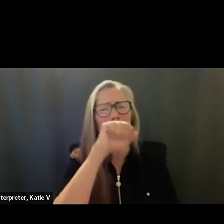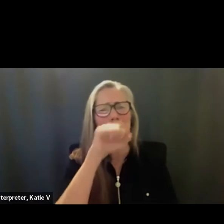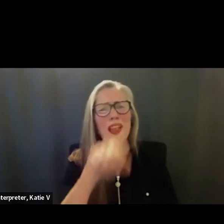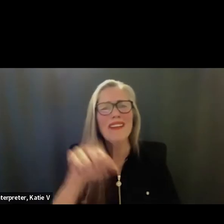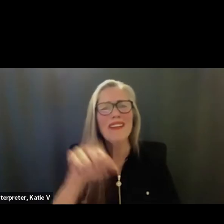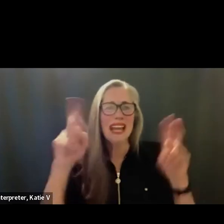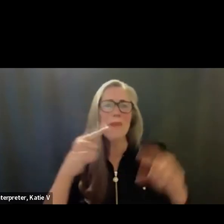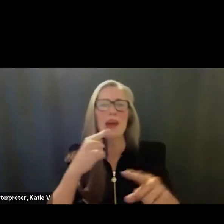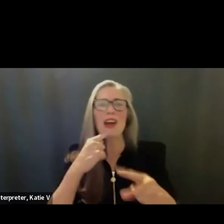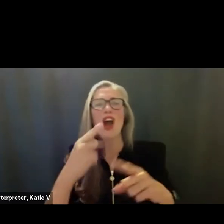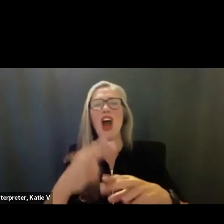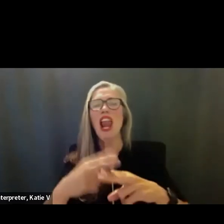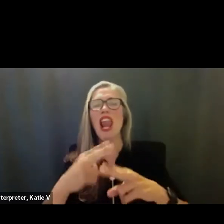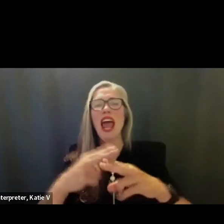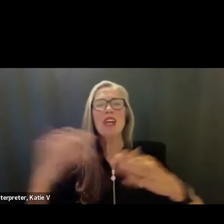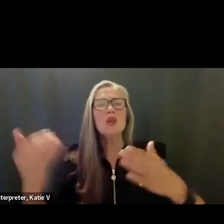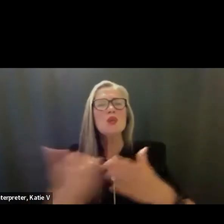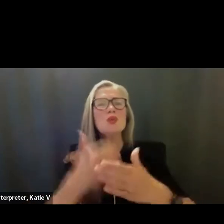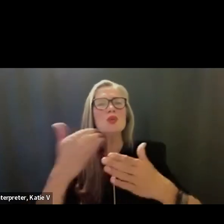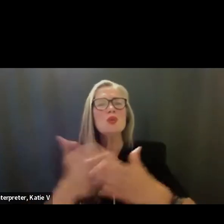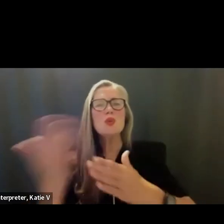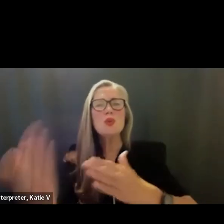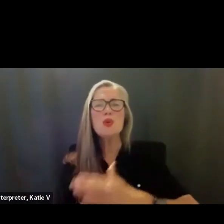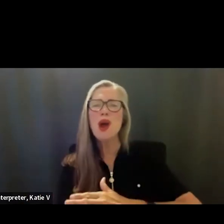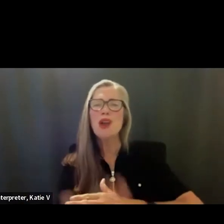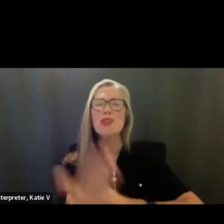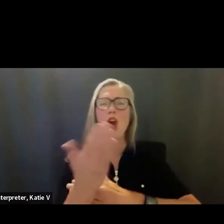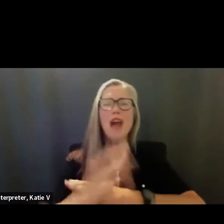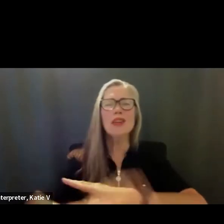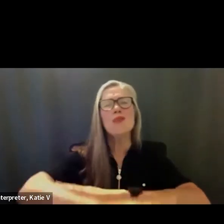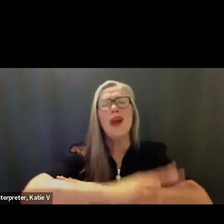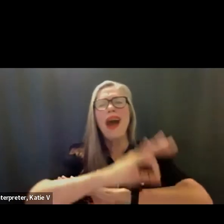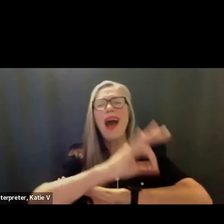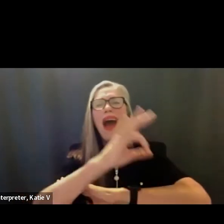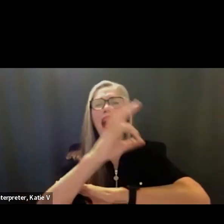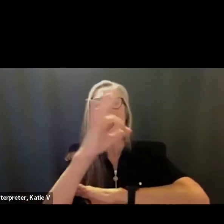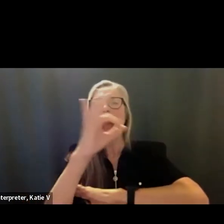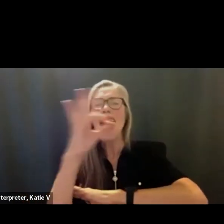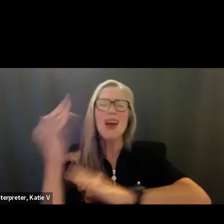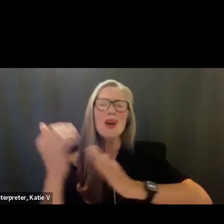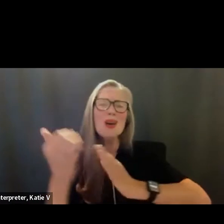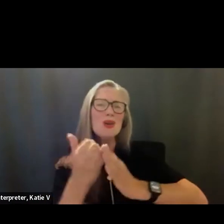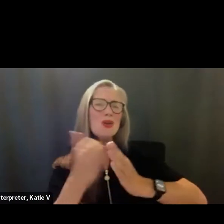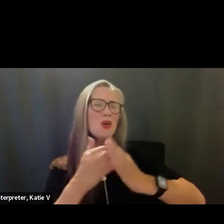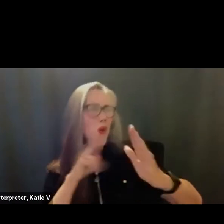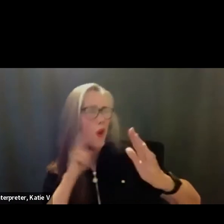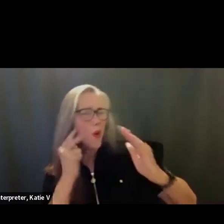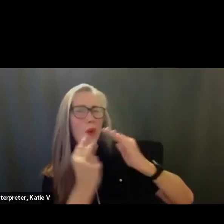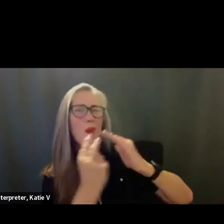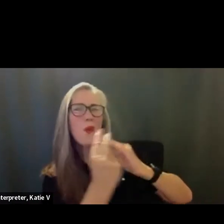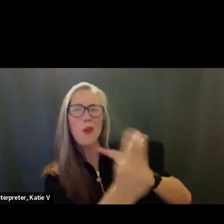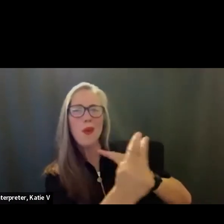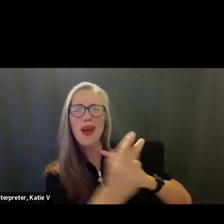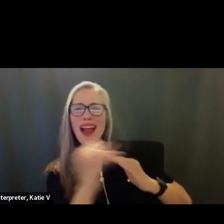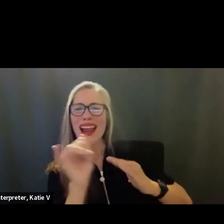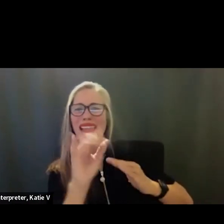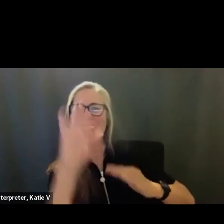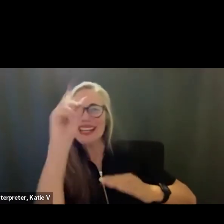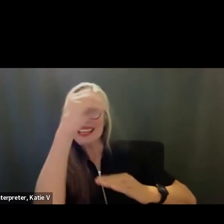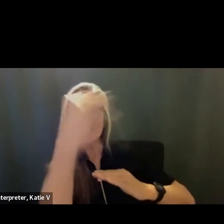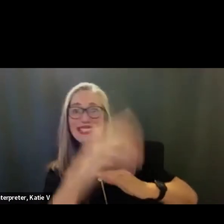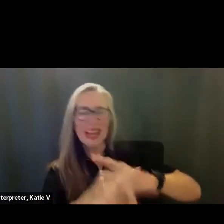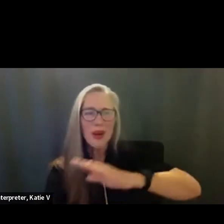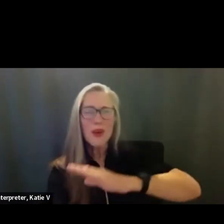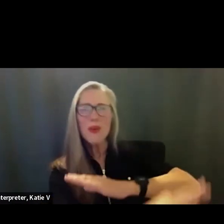rise of a new dawn. And we've learned a lot through our experiences navigating the pandemic. And like the sunrise, the